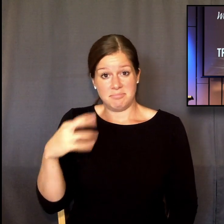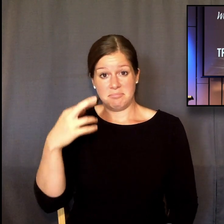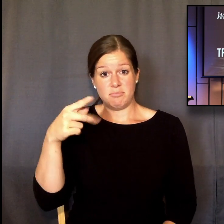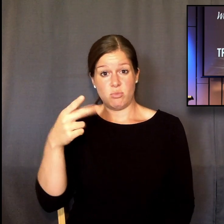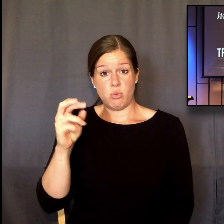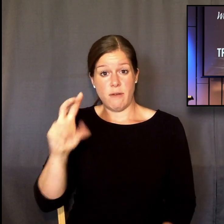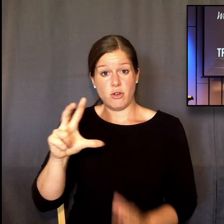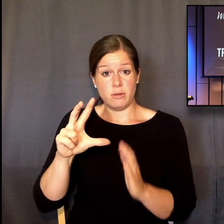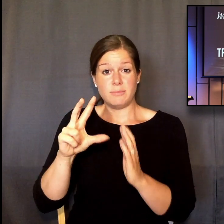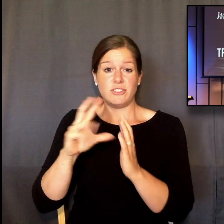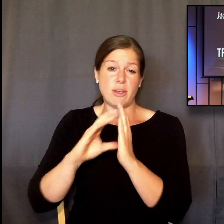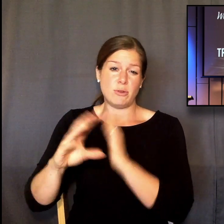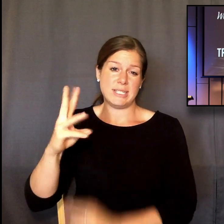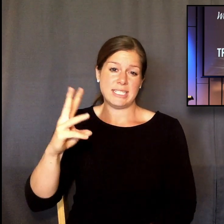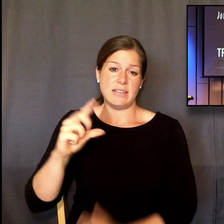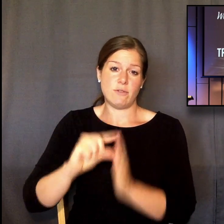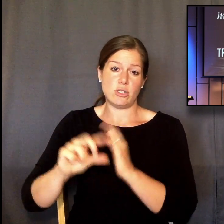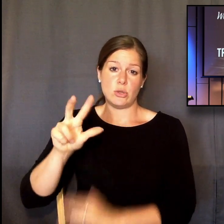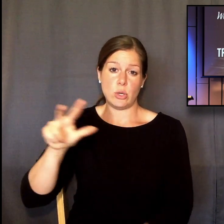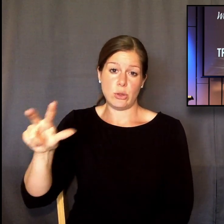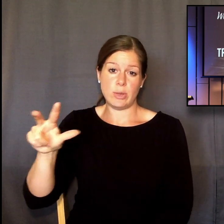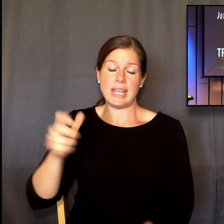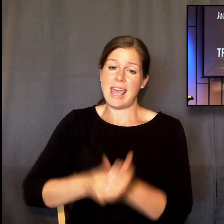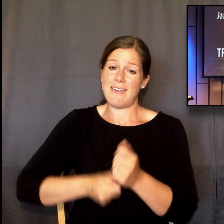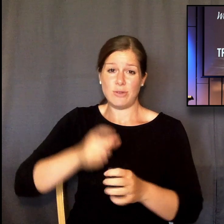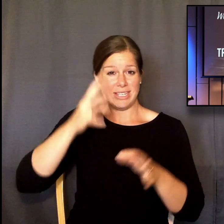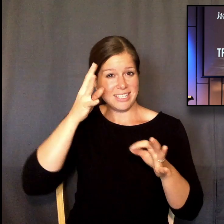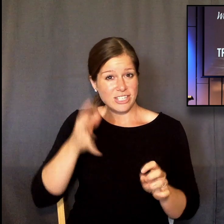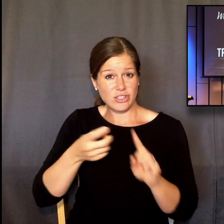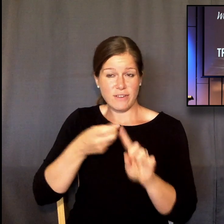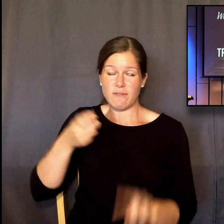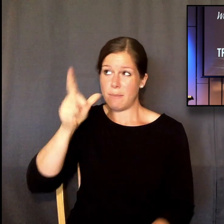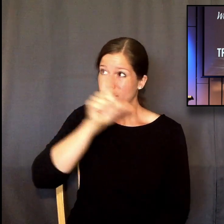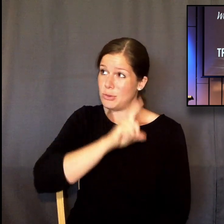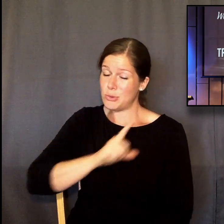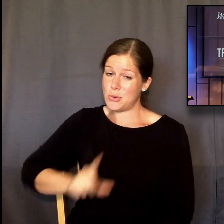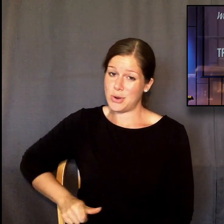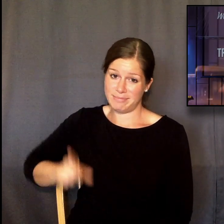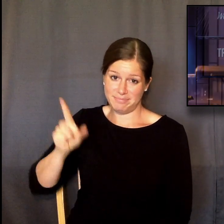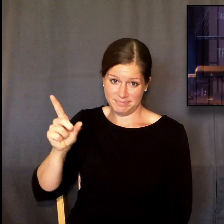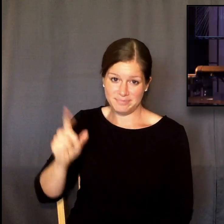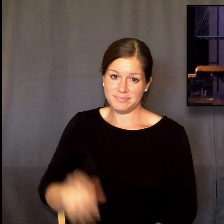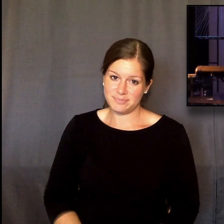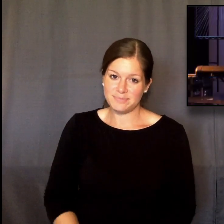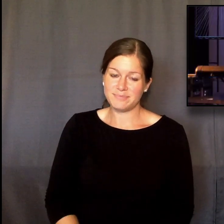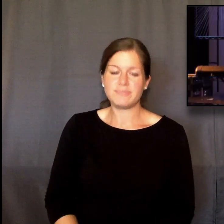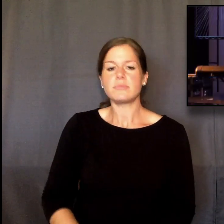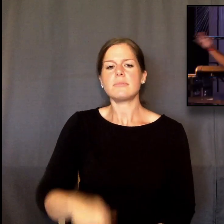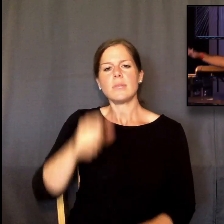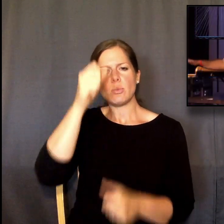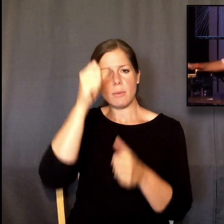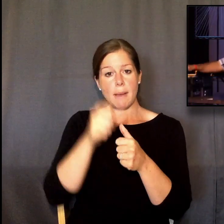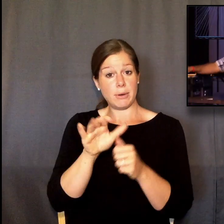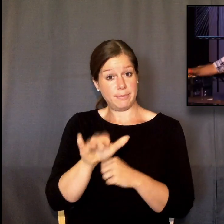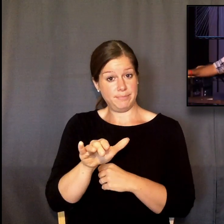but it's every decision is from the Lord. And don't forget, when we say everything,